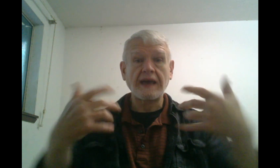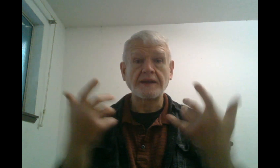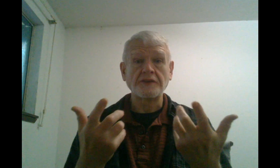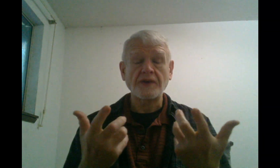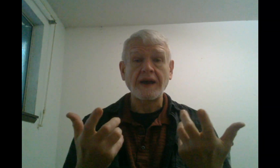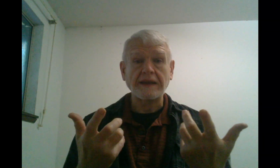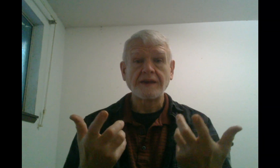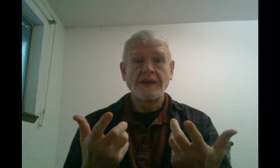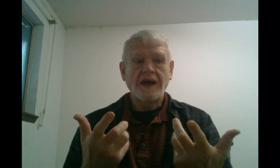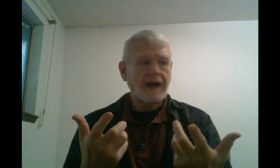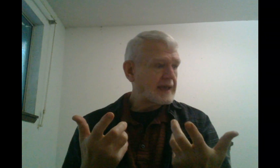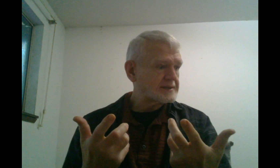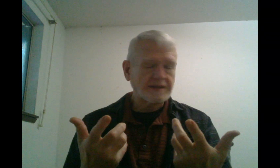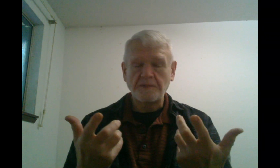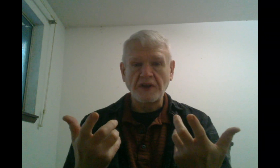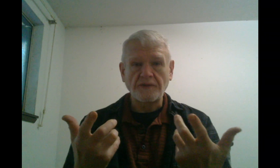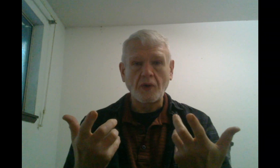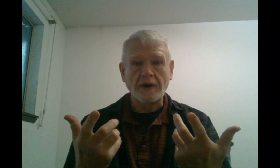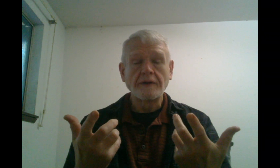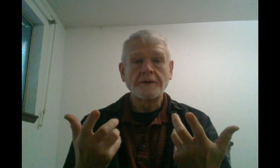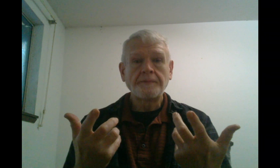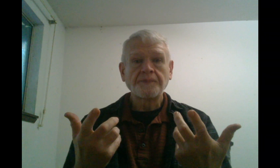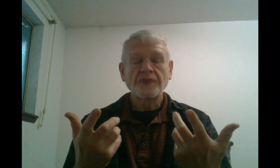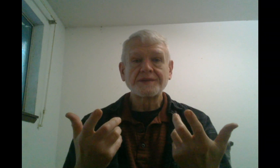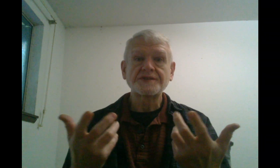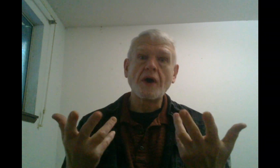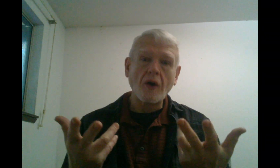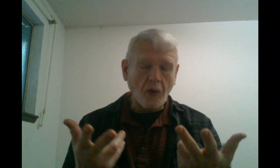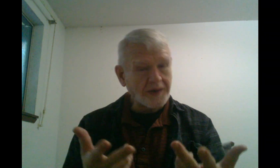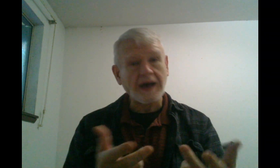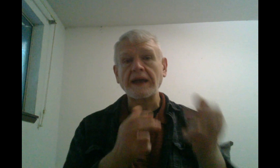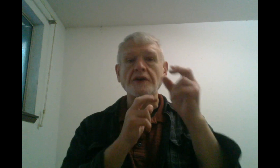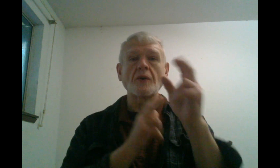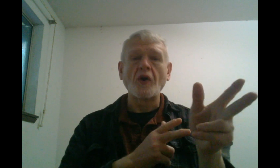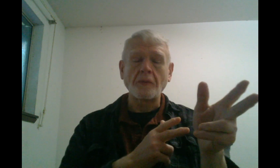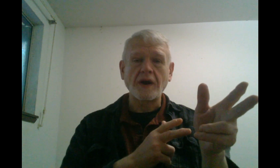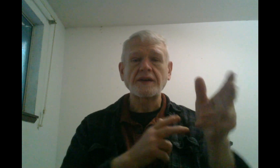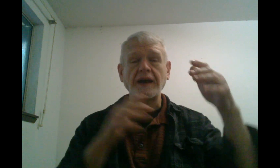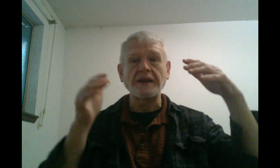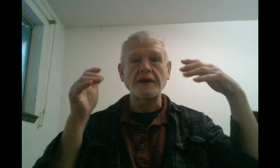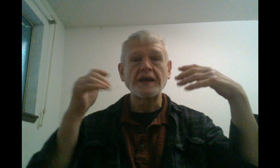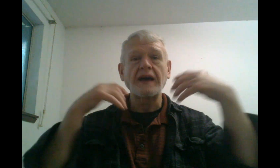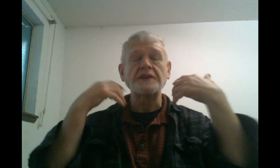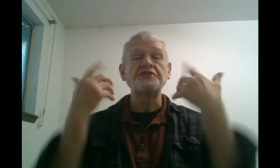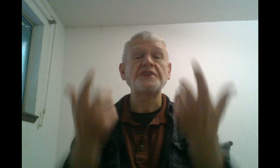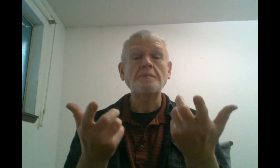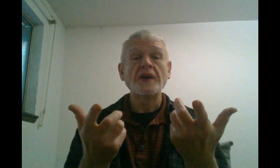had another night. I can't sleep on the floor. So, I had to go to Walmart. I got a cheap